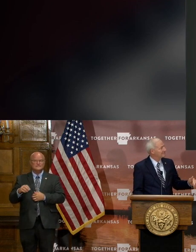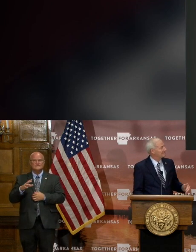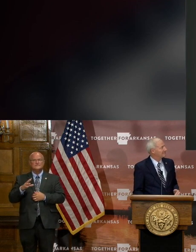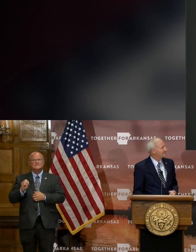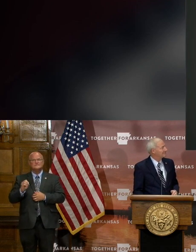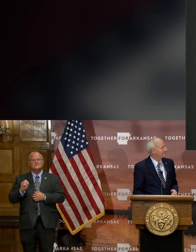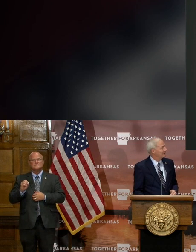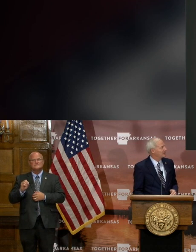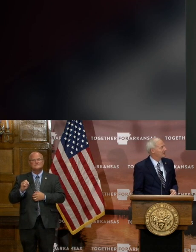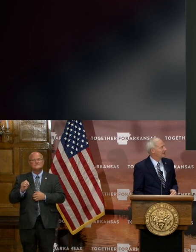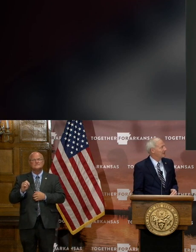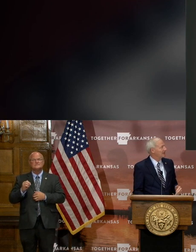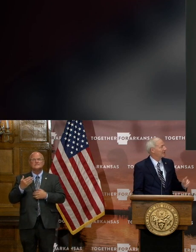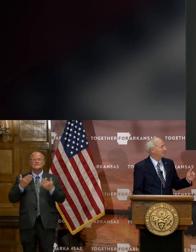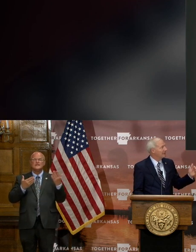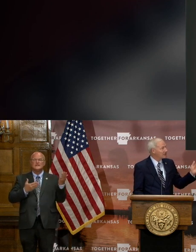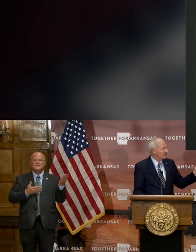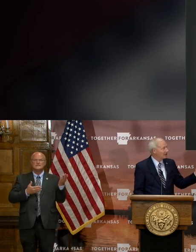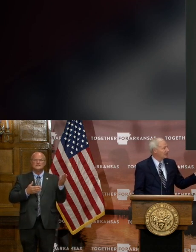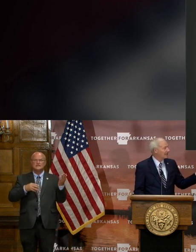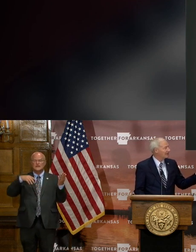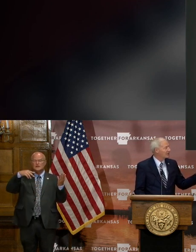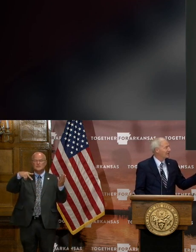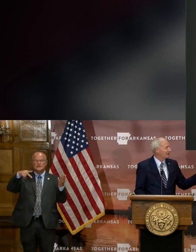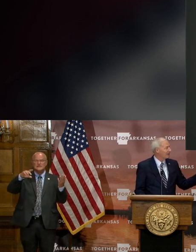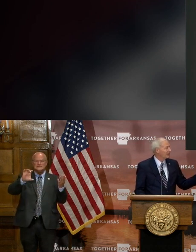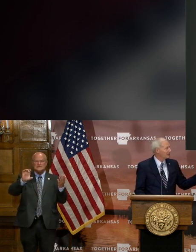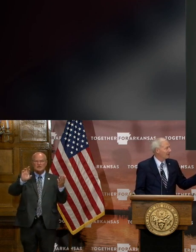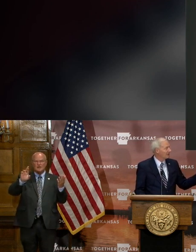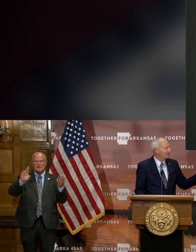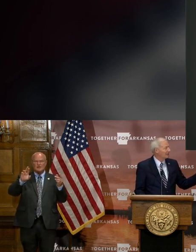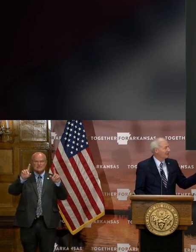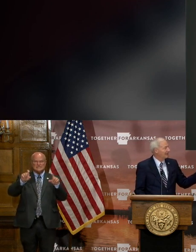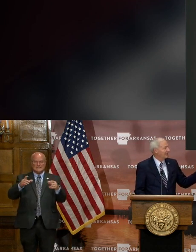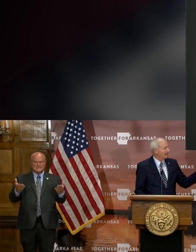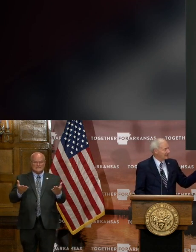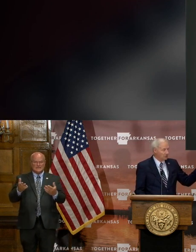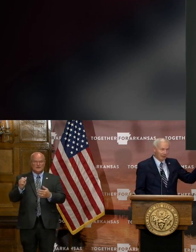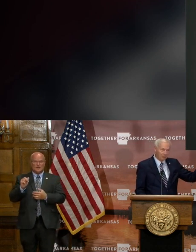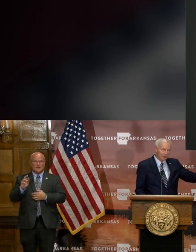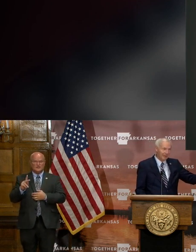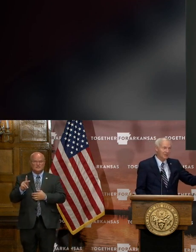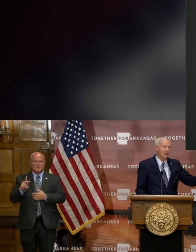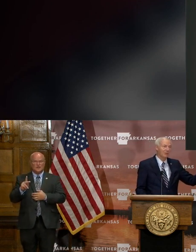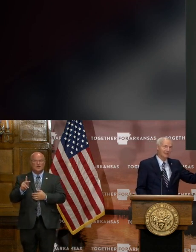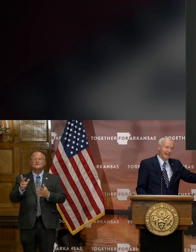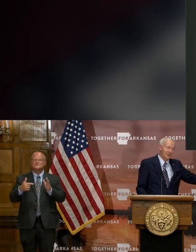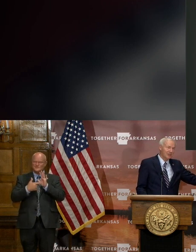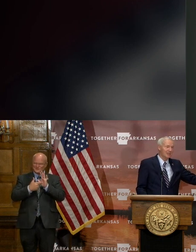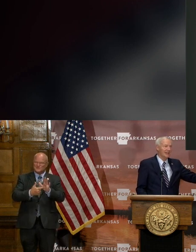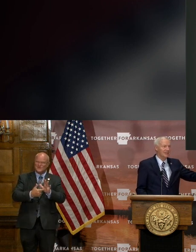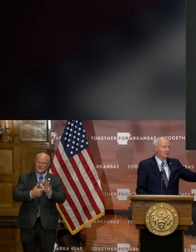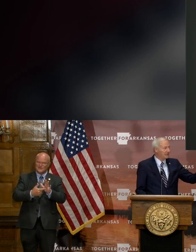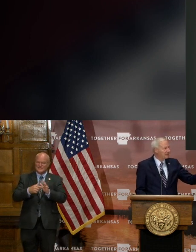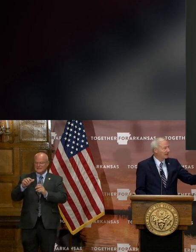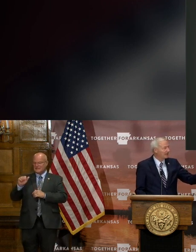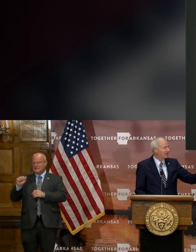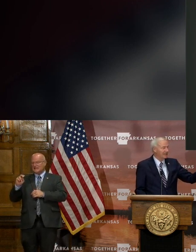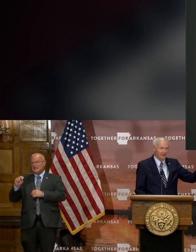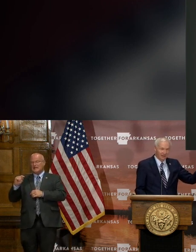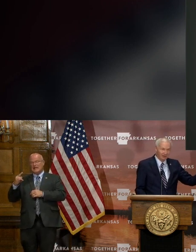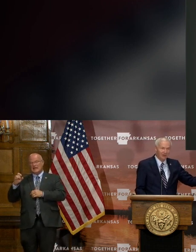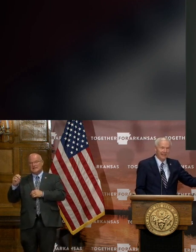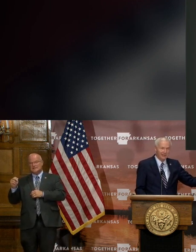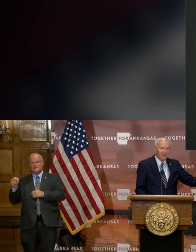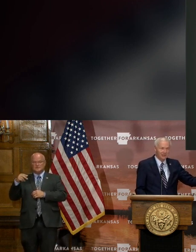this is the PCR test in Arkansas. And this is the way we're going to show it antigen test PCR